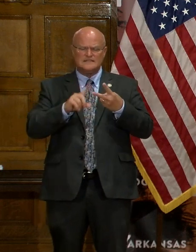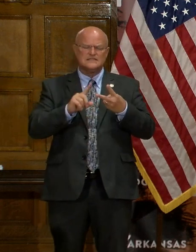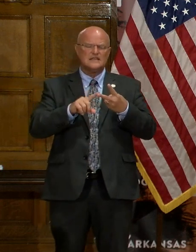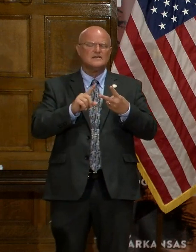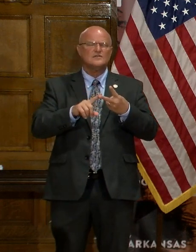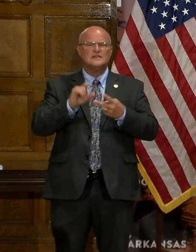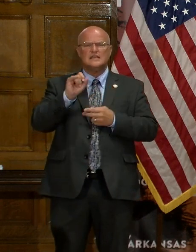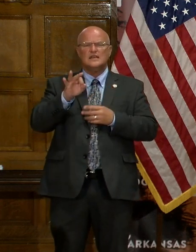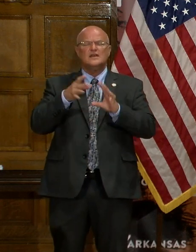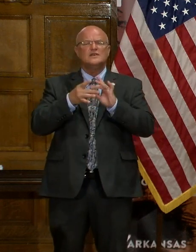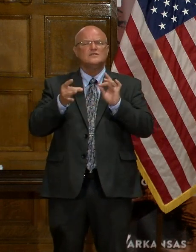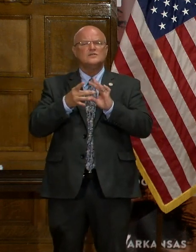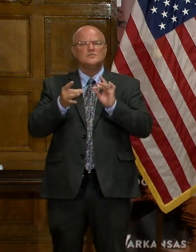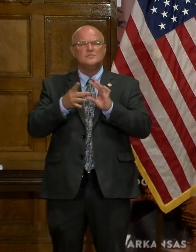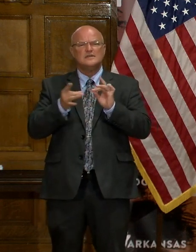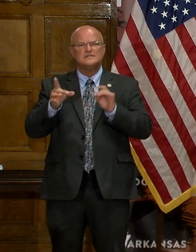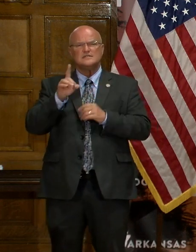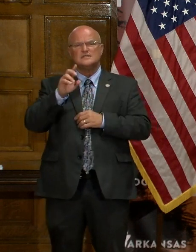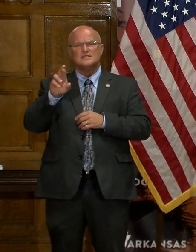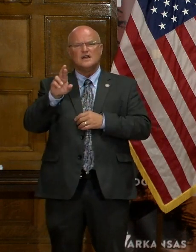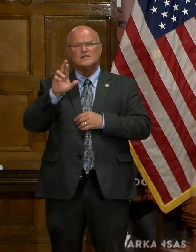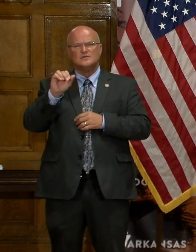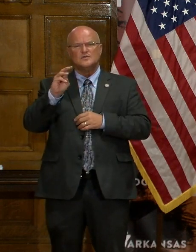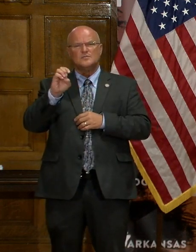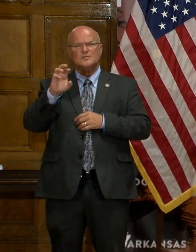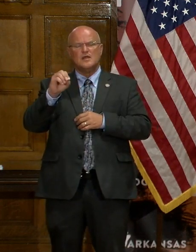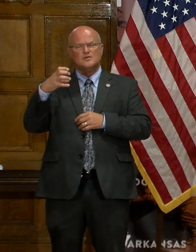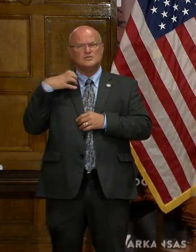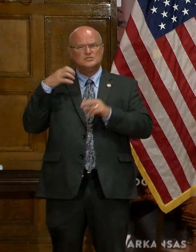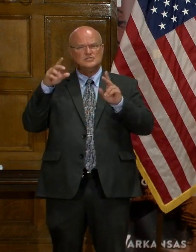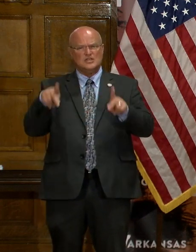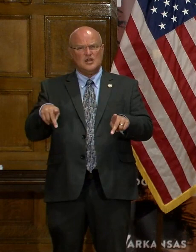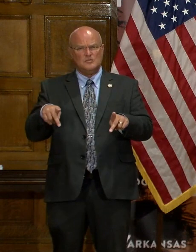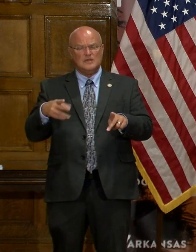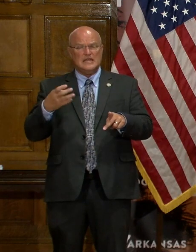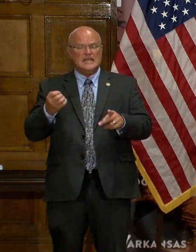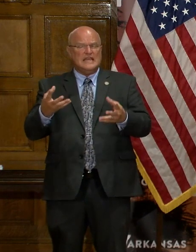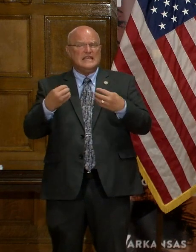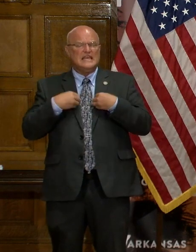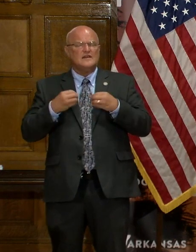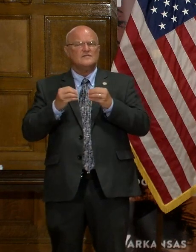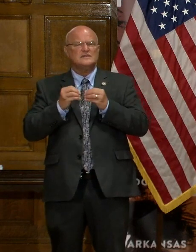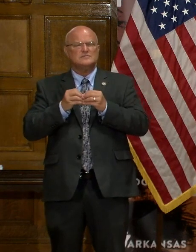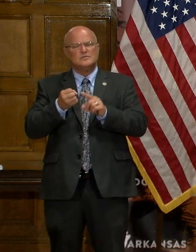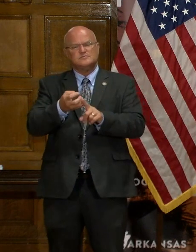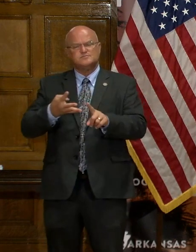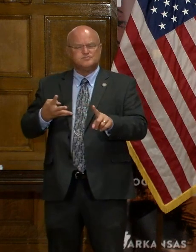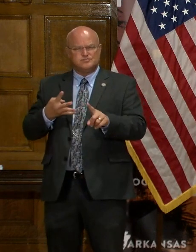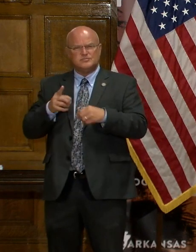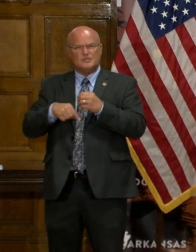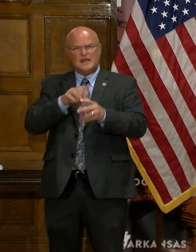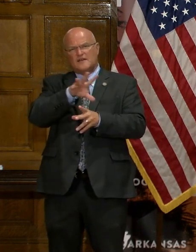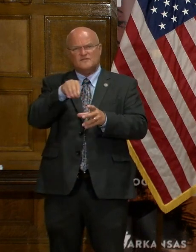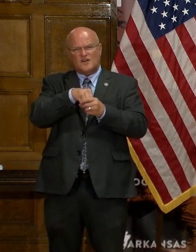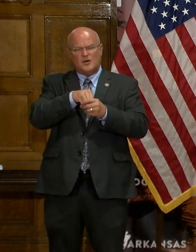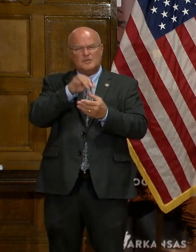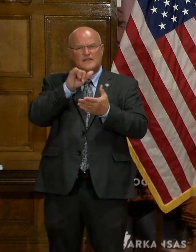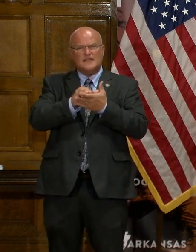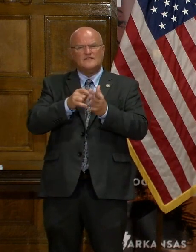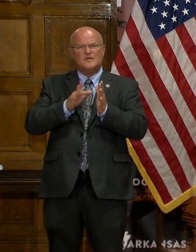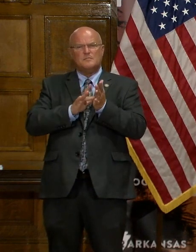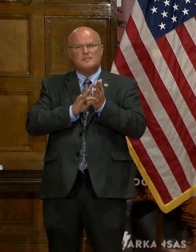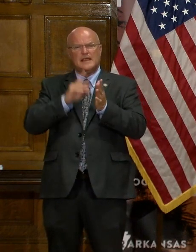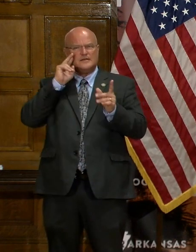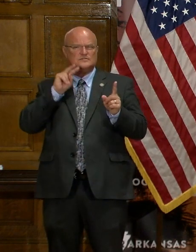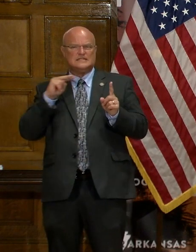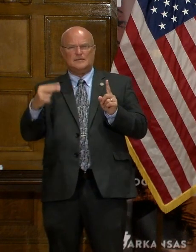one, if you mentioned Dr. Romero's chairman of one of the committees, could he maybe kind of give us a little bit more detail on his involvement in that from a medical